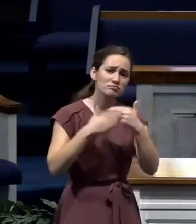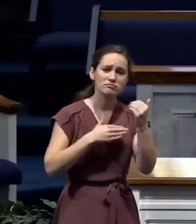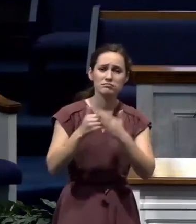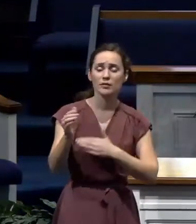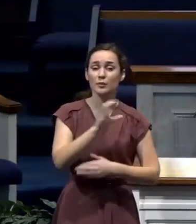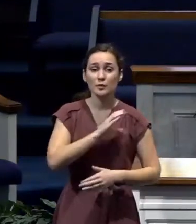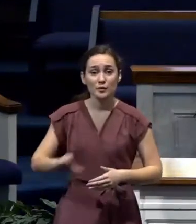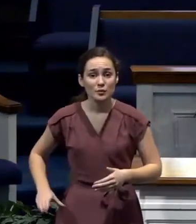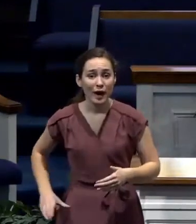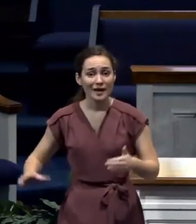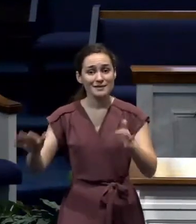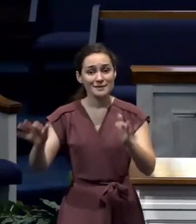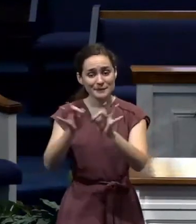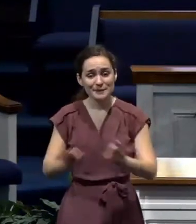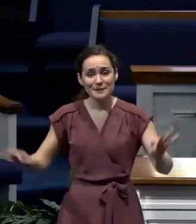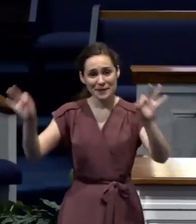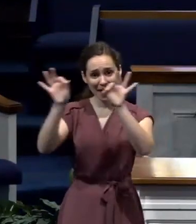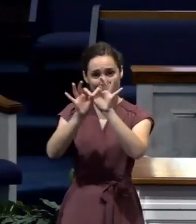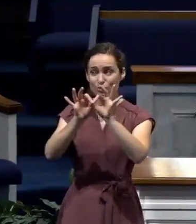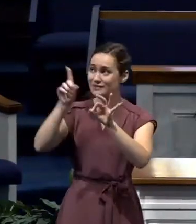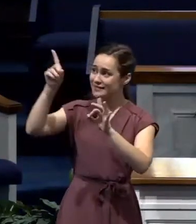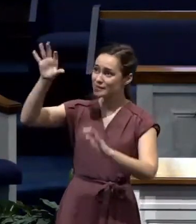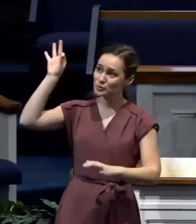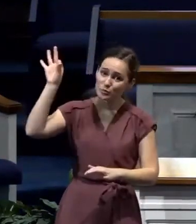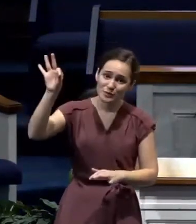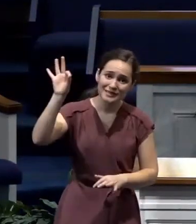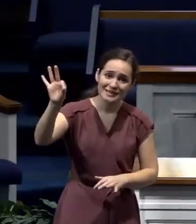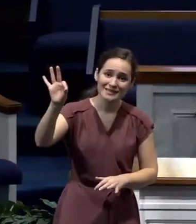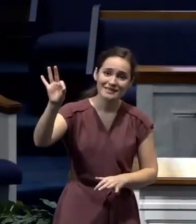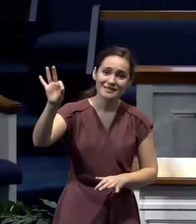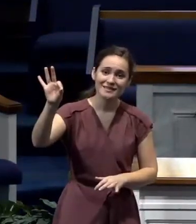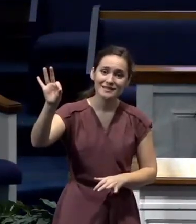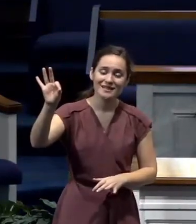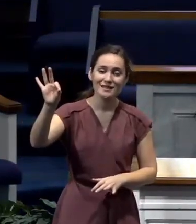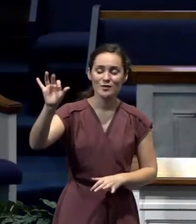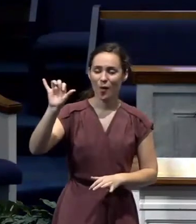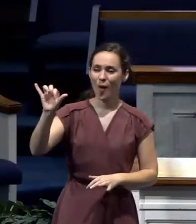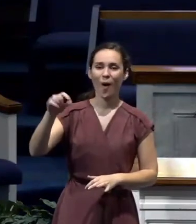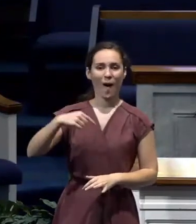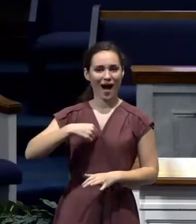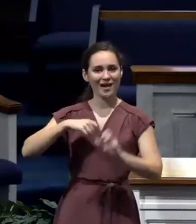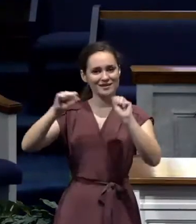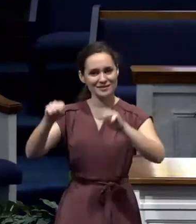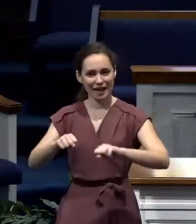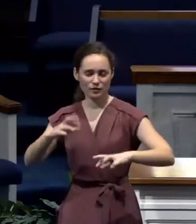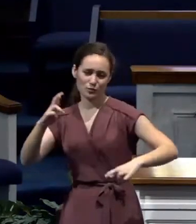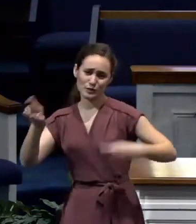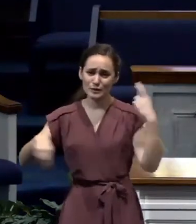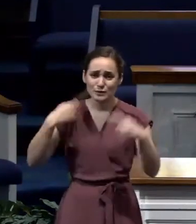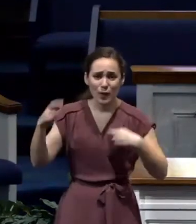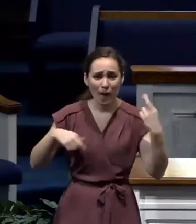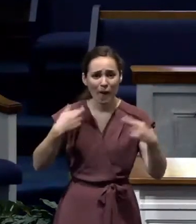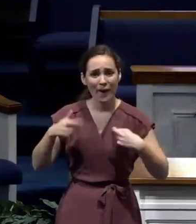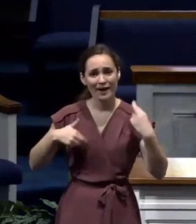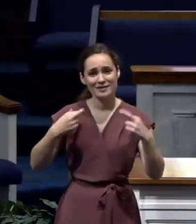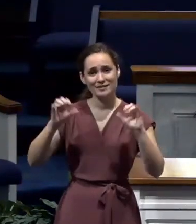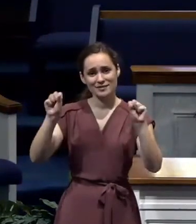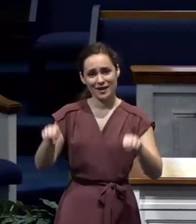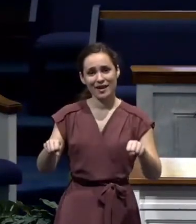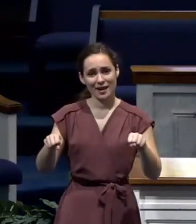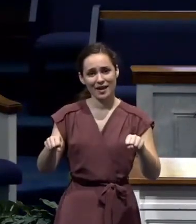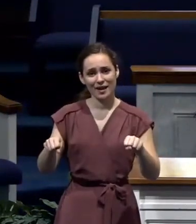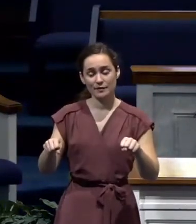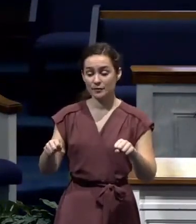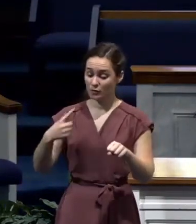Christ is being preached. And because of that, I rejoice. Friend, that's the spirit that we need to